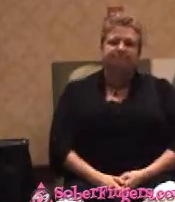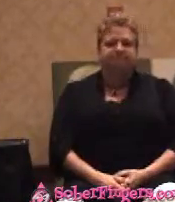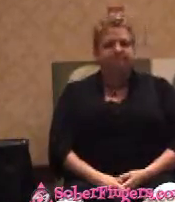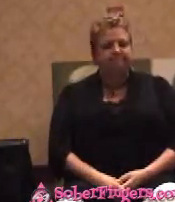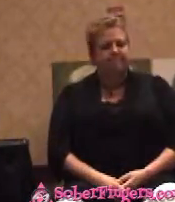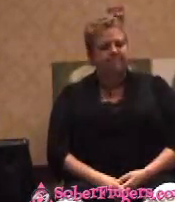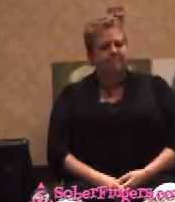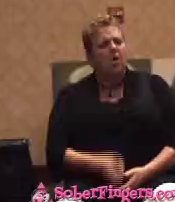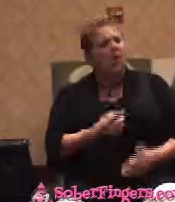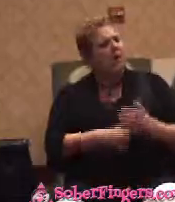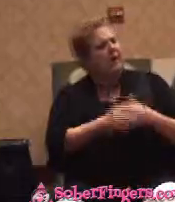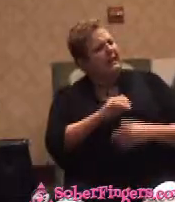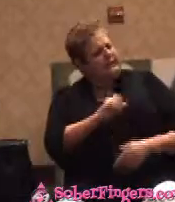What is your experience, and